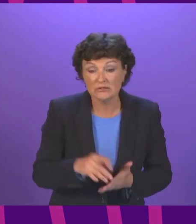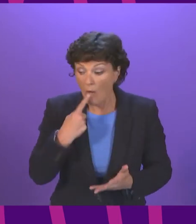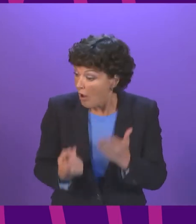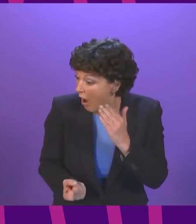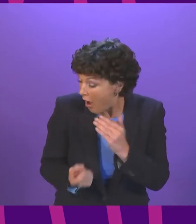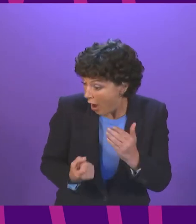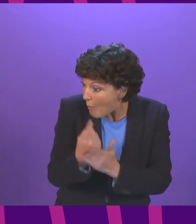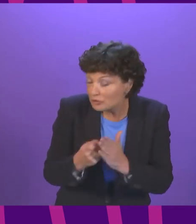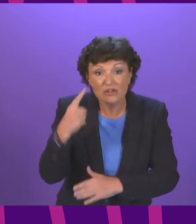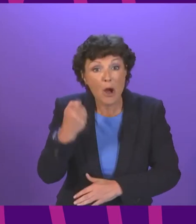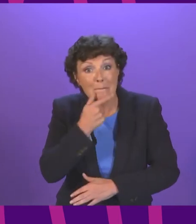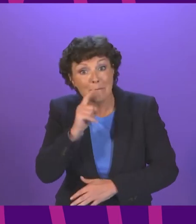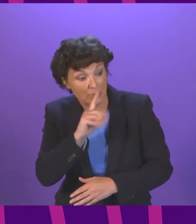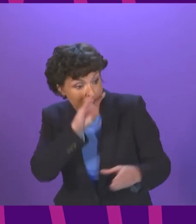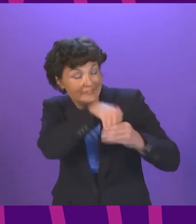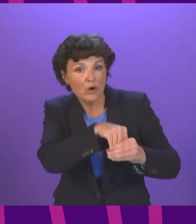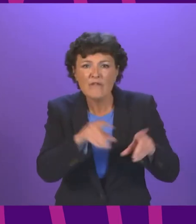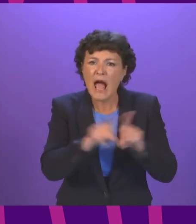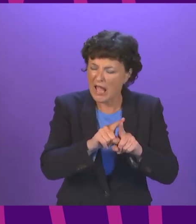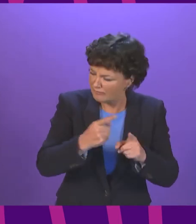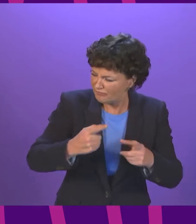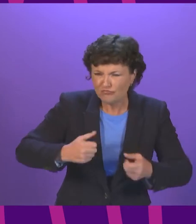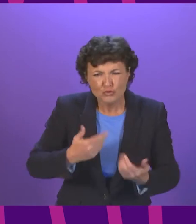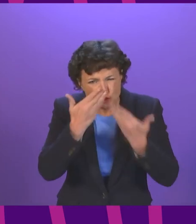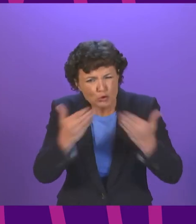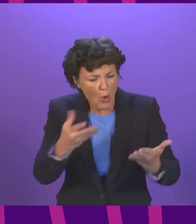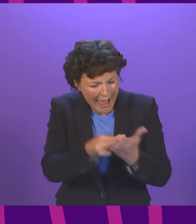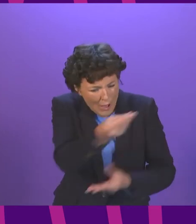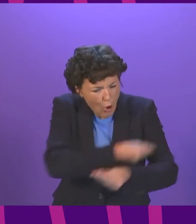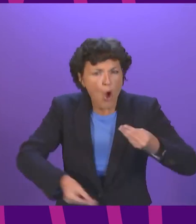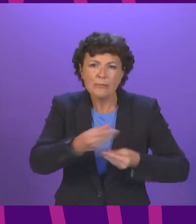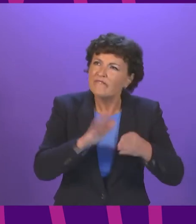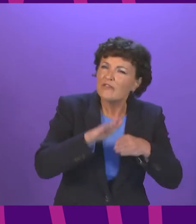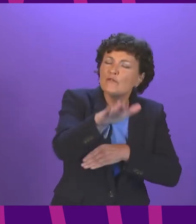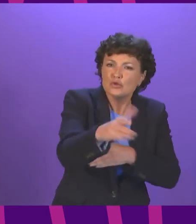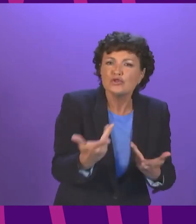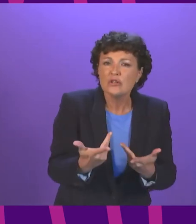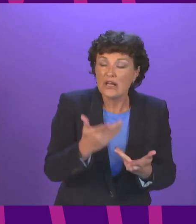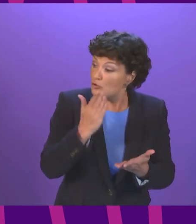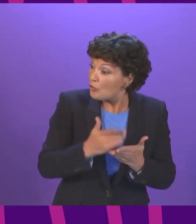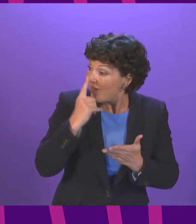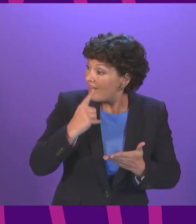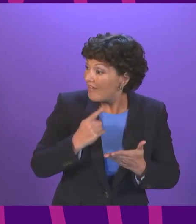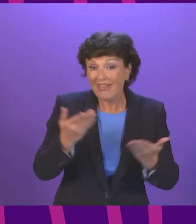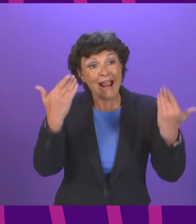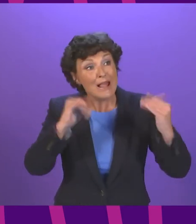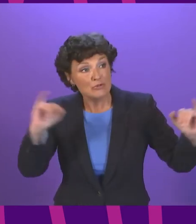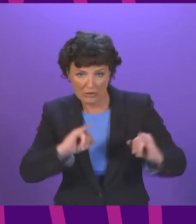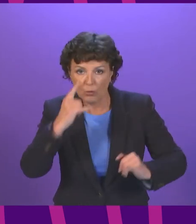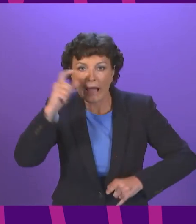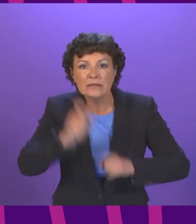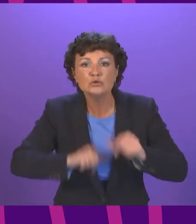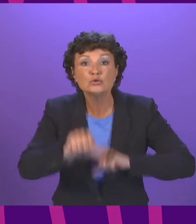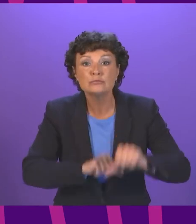an economy fit for the future, and show real leadership on the climate crisis. It also reaffirms the Scottish Government's